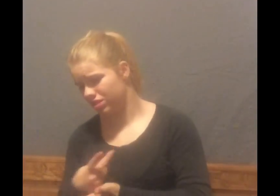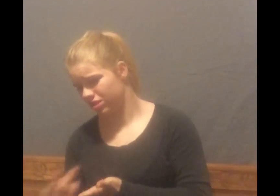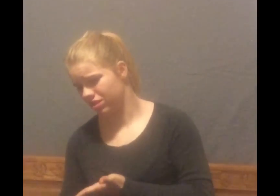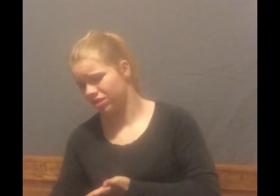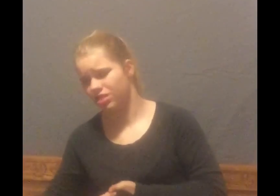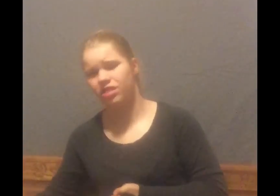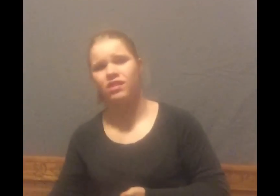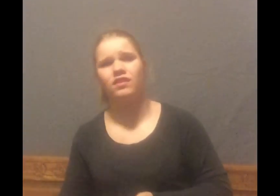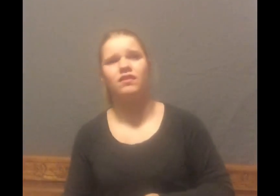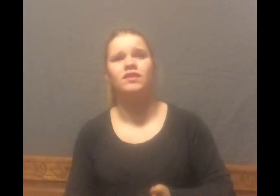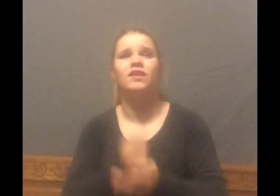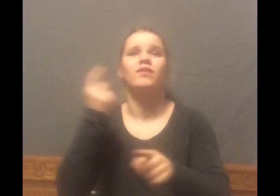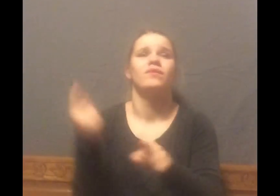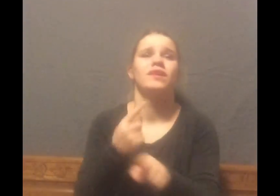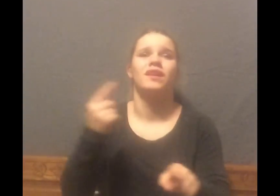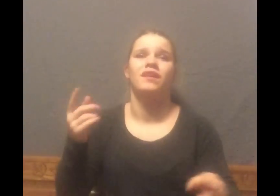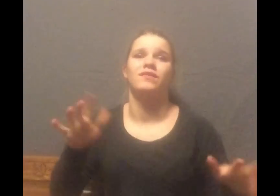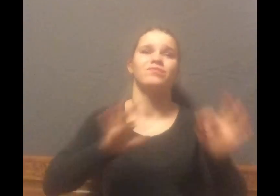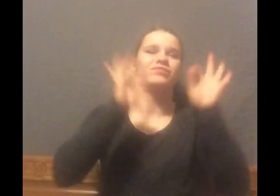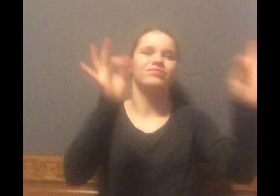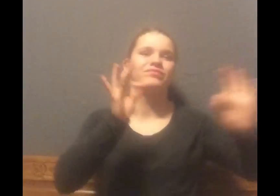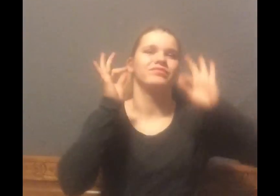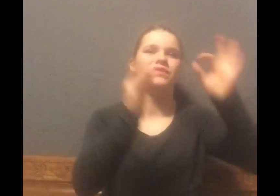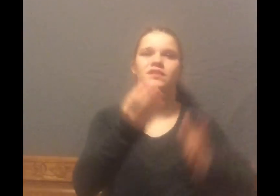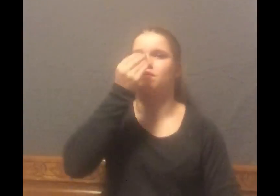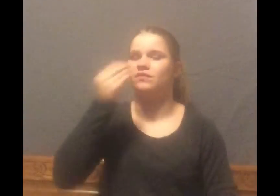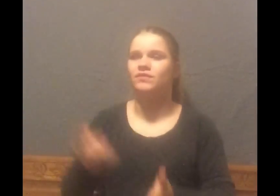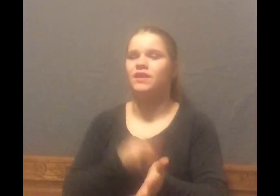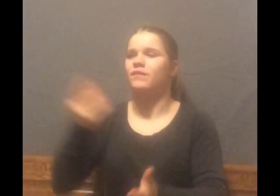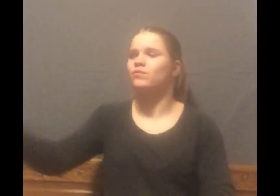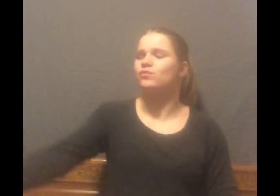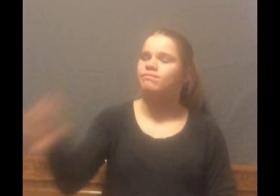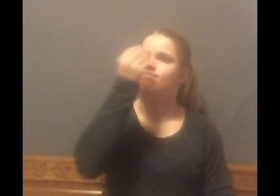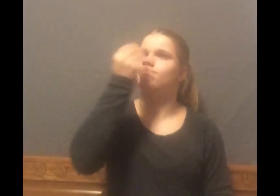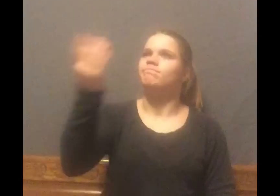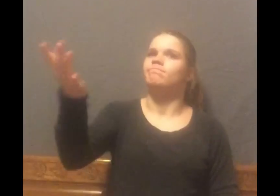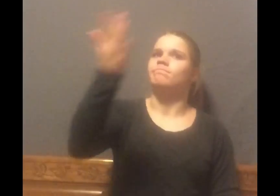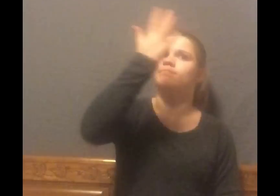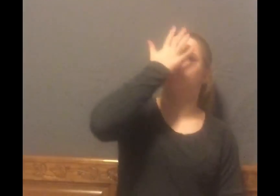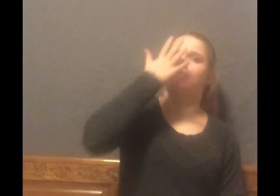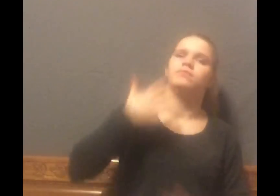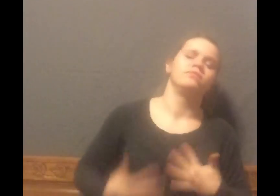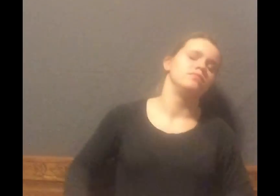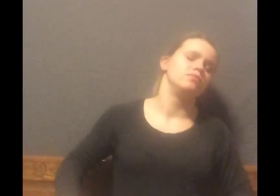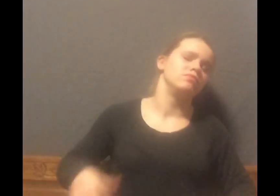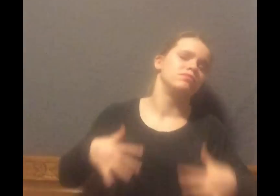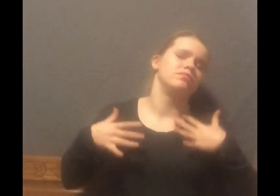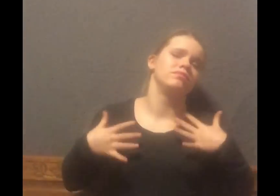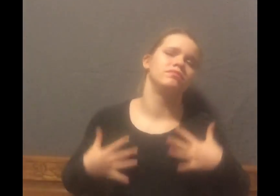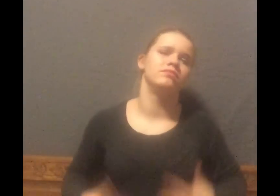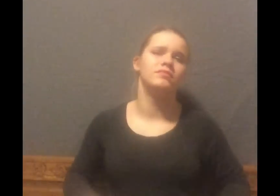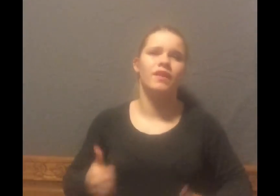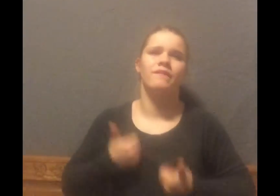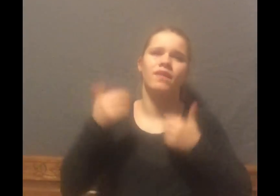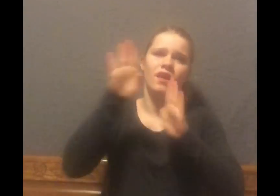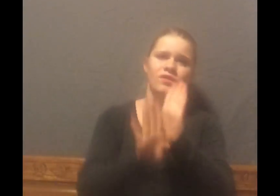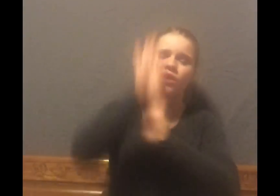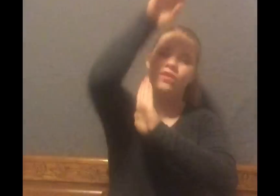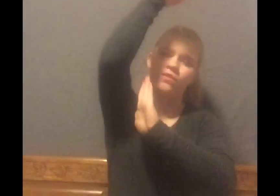And this is